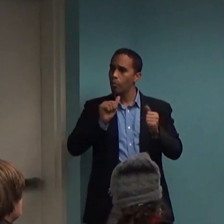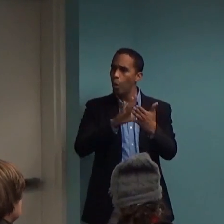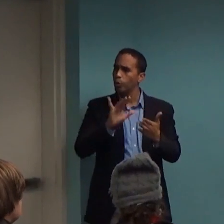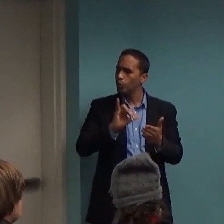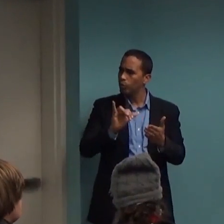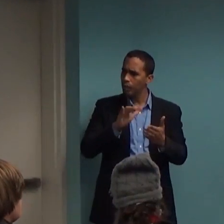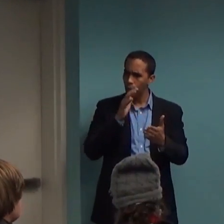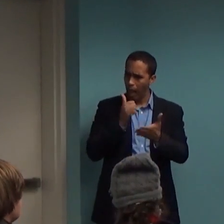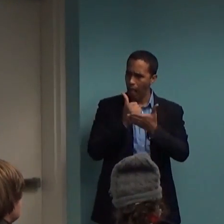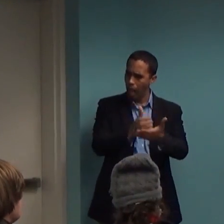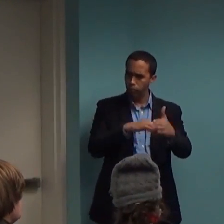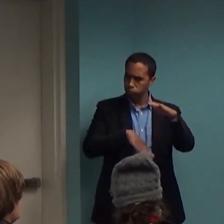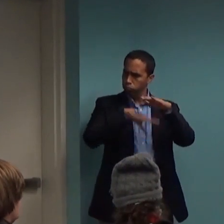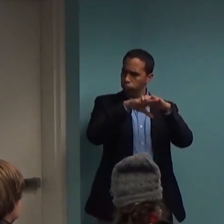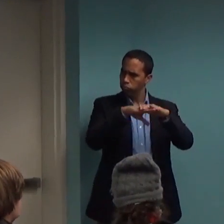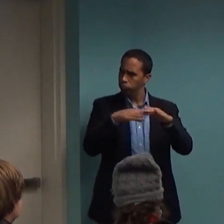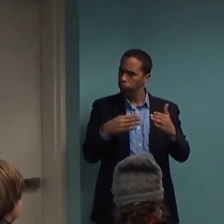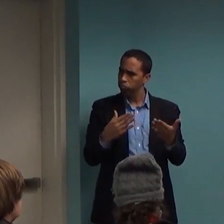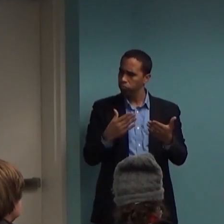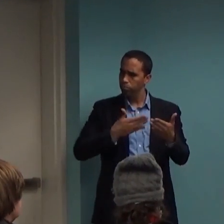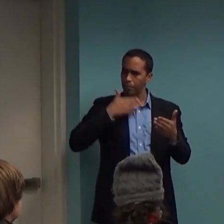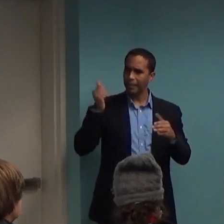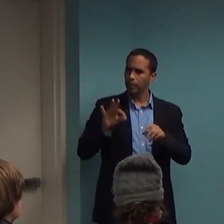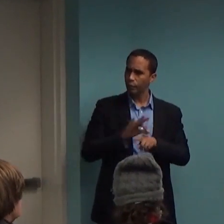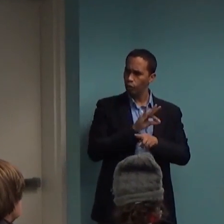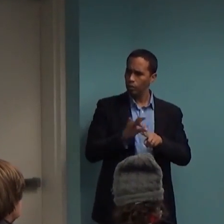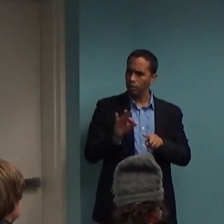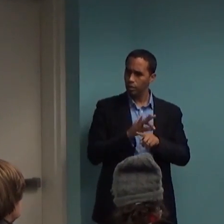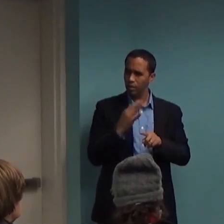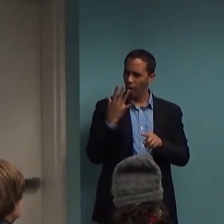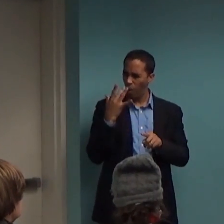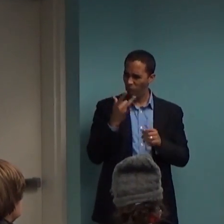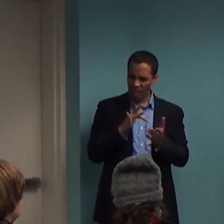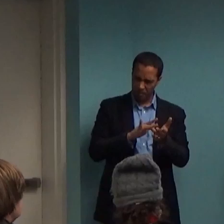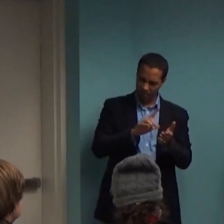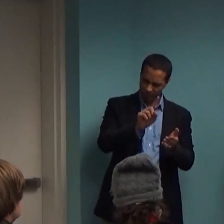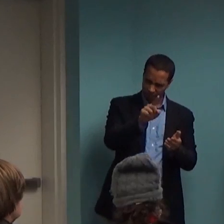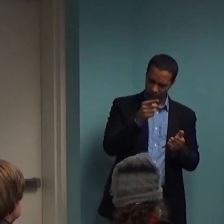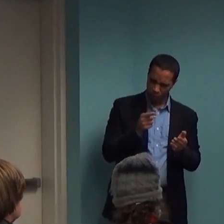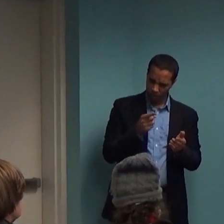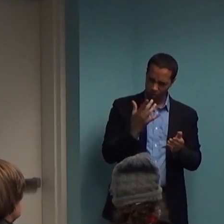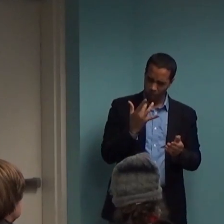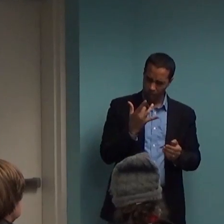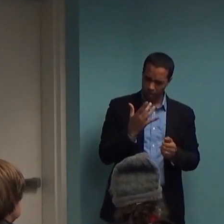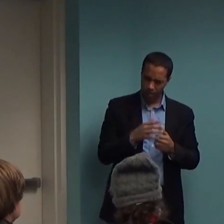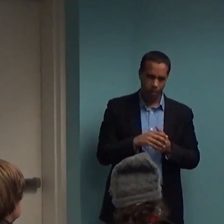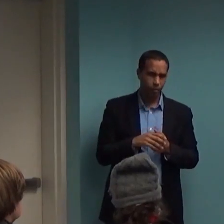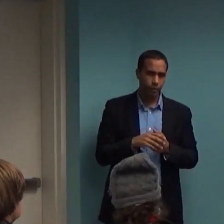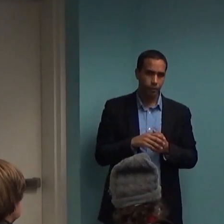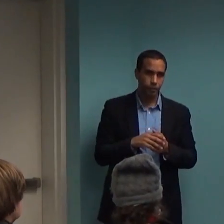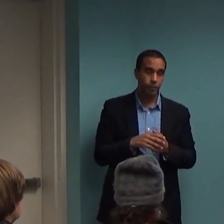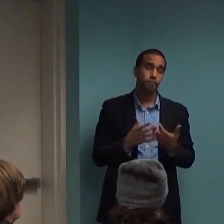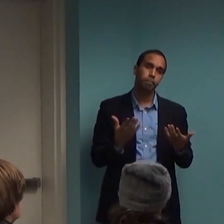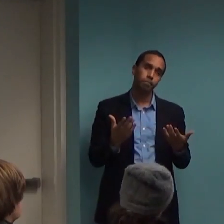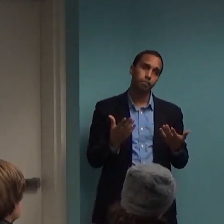optimal behavior even more. So what's the idea of starting with the maximum medication? Right, so there are a lot of factors that go into this. But at the most basic level,